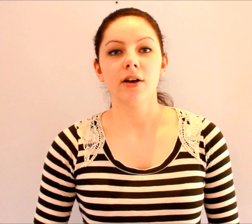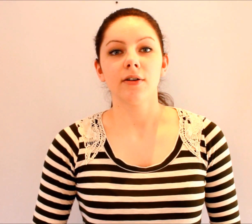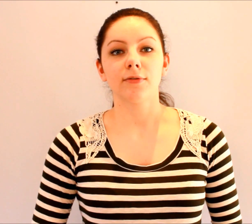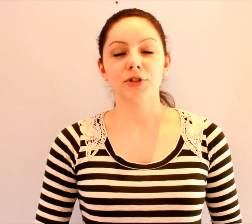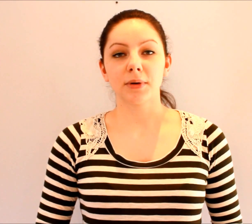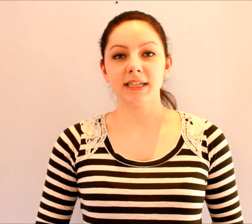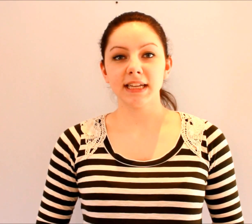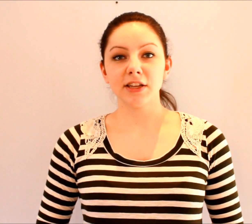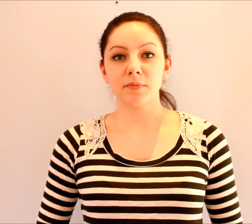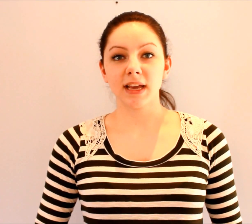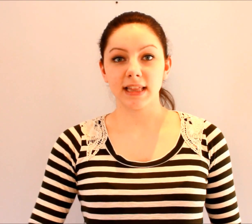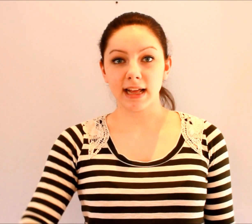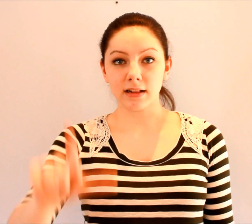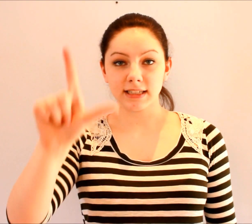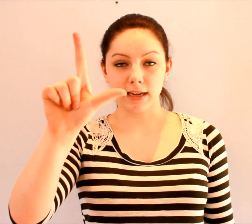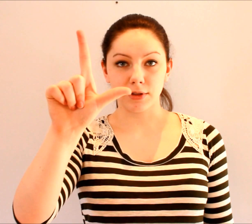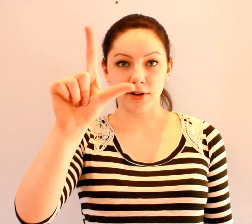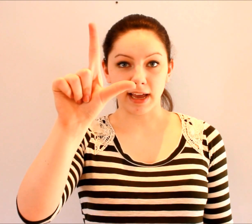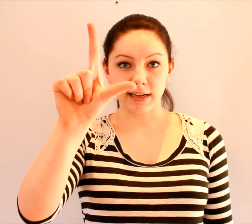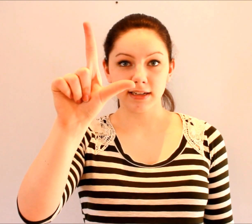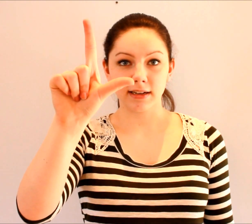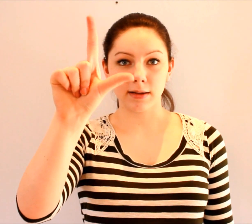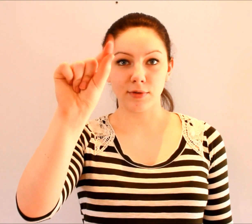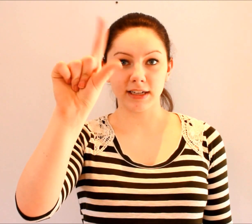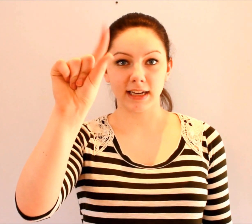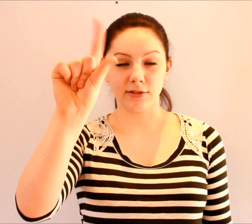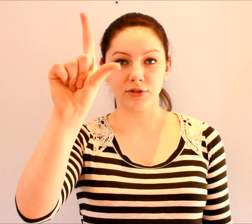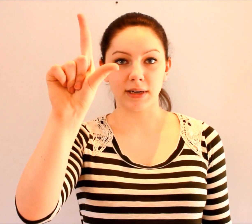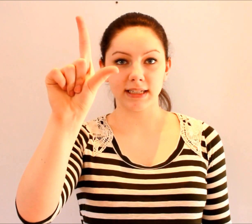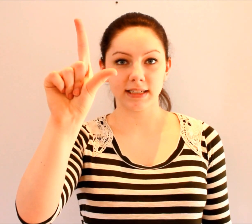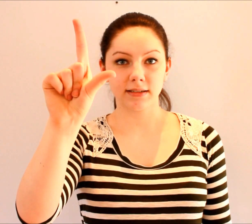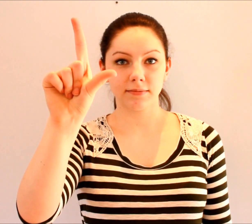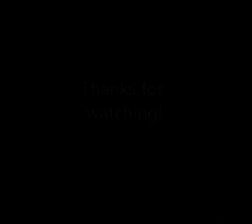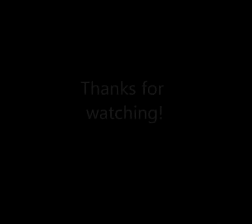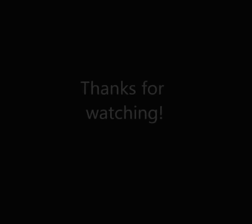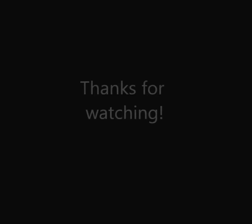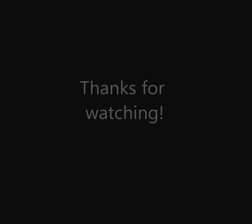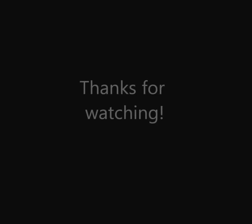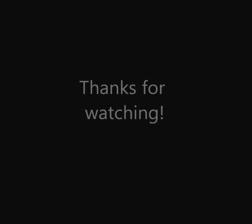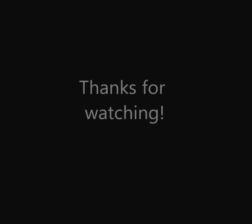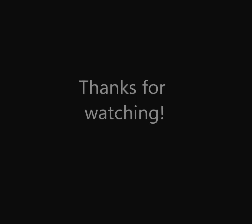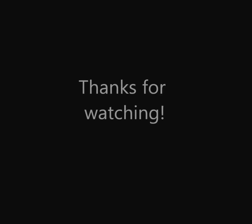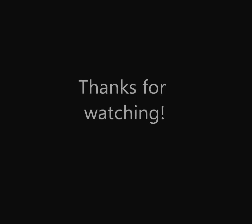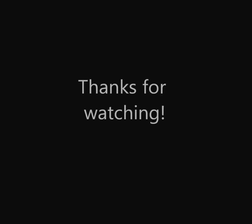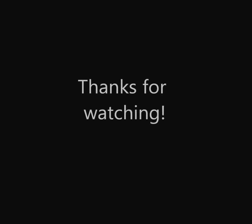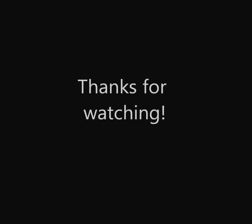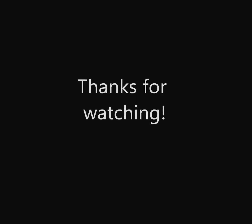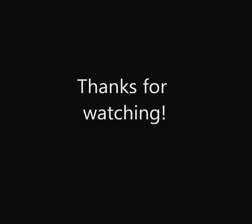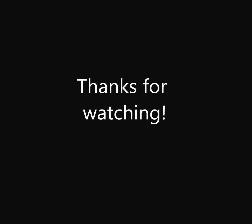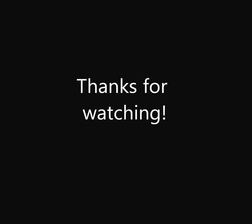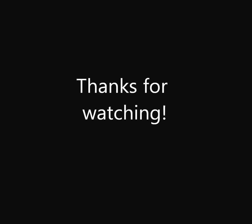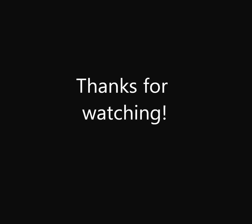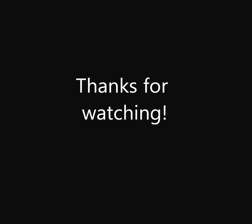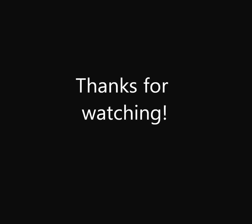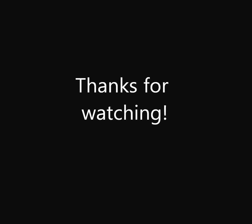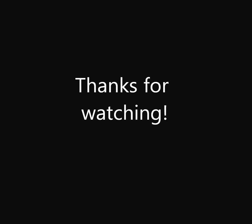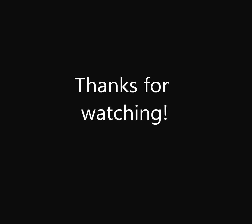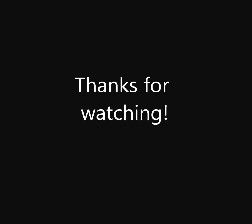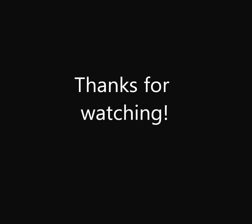For twenty, you make the L sign with your hand and bring it together twice. the next. Eighteen. Two. Two. Two.